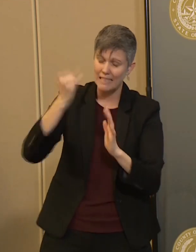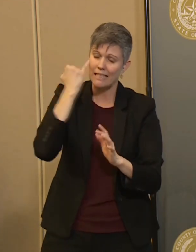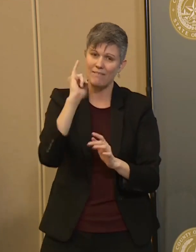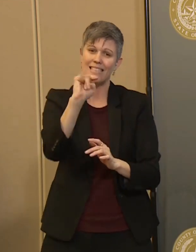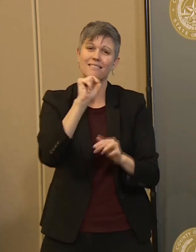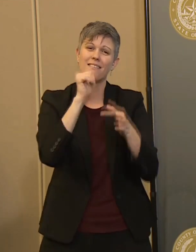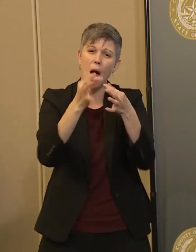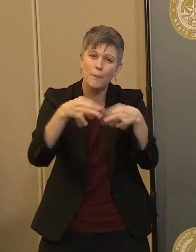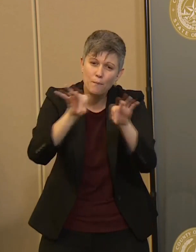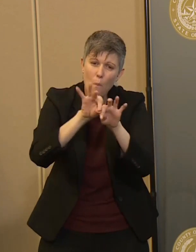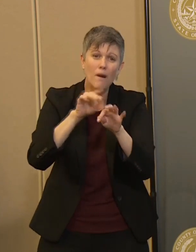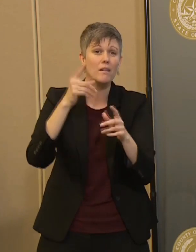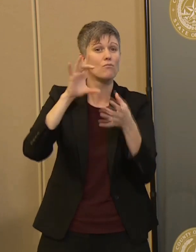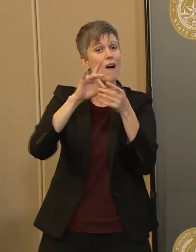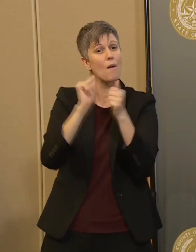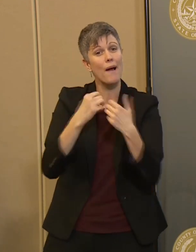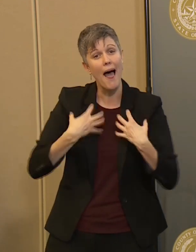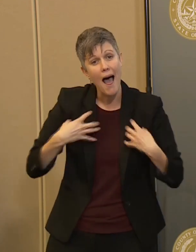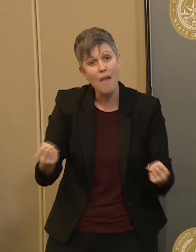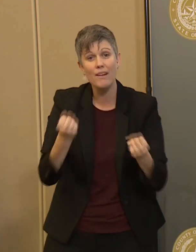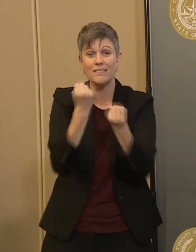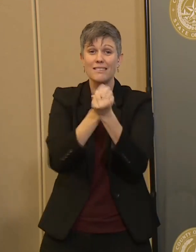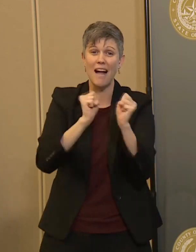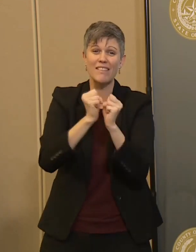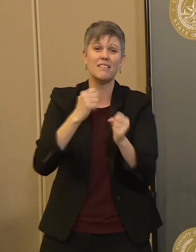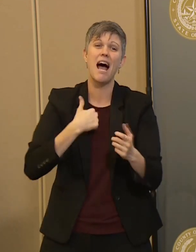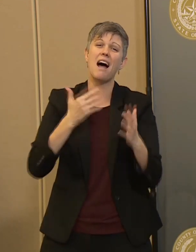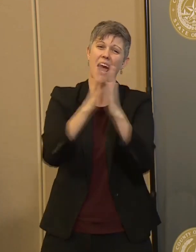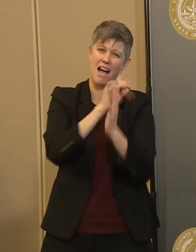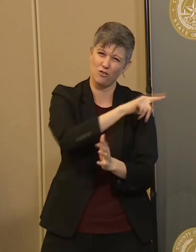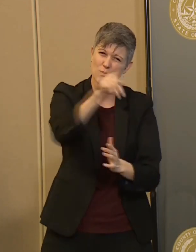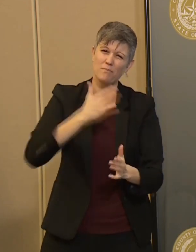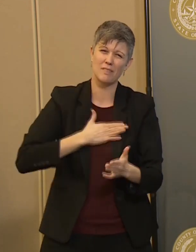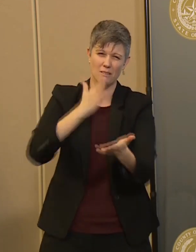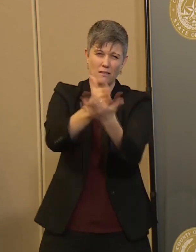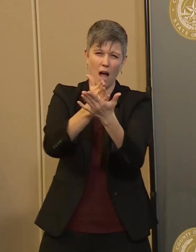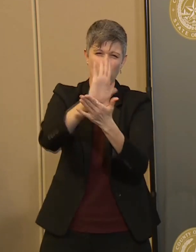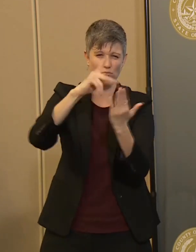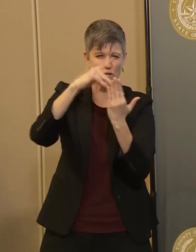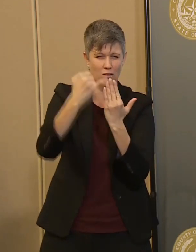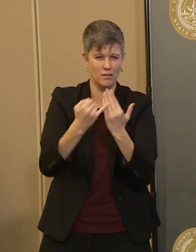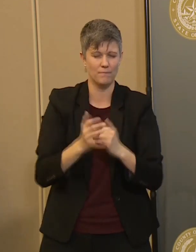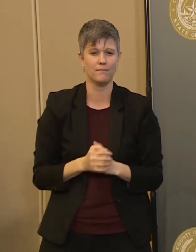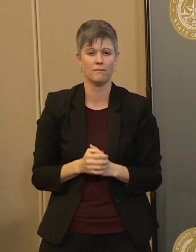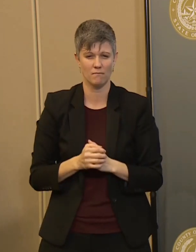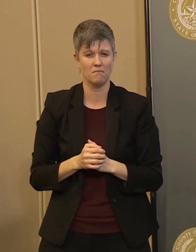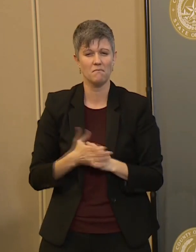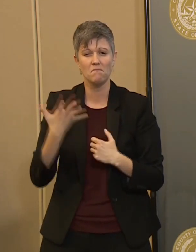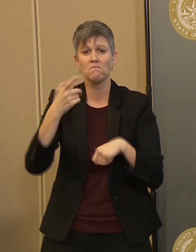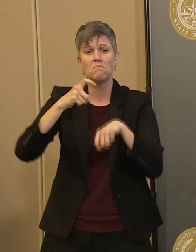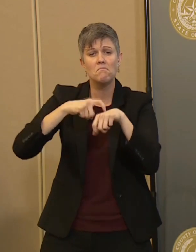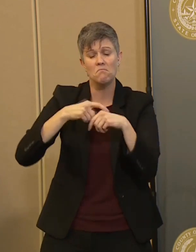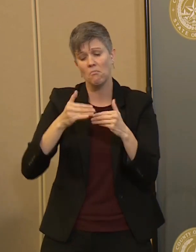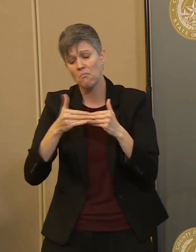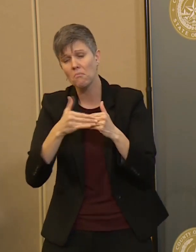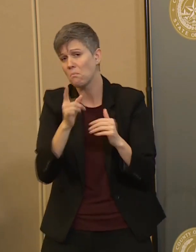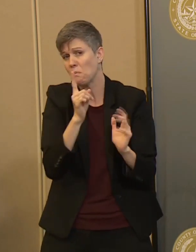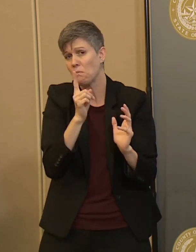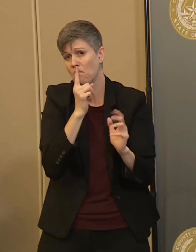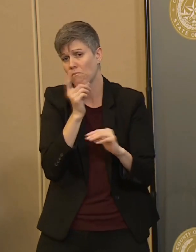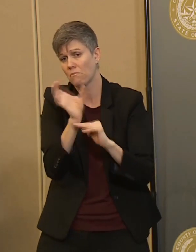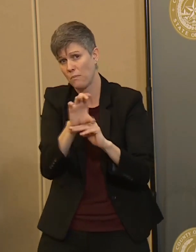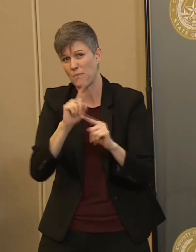safety, we are asking you to stop operations for a period of time. It's absolutely